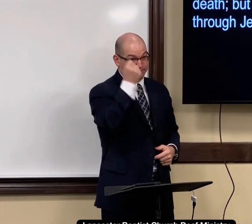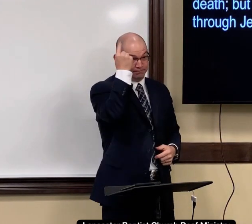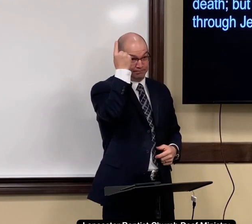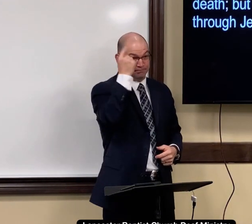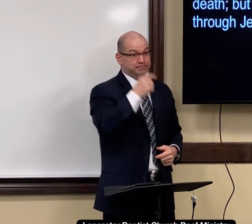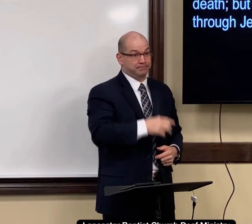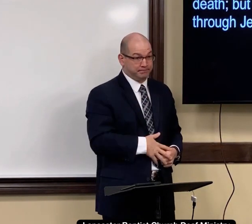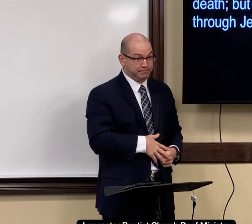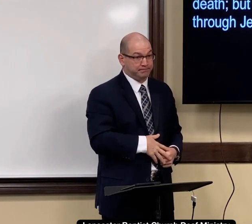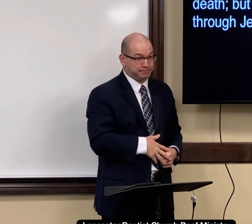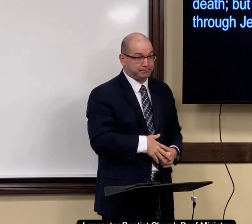Do you understand this?